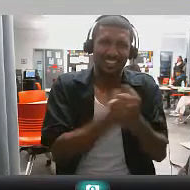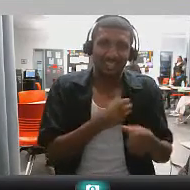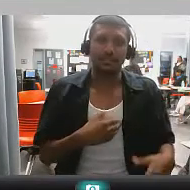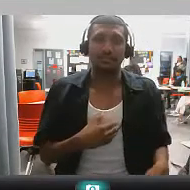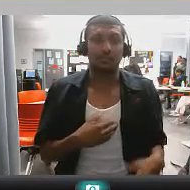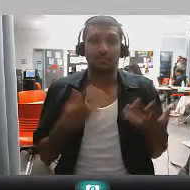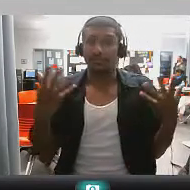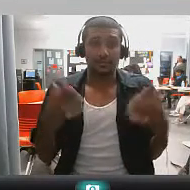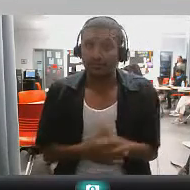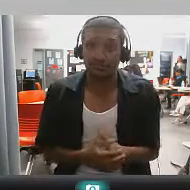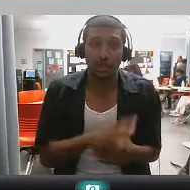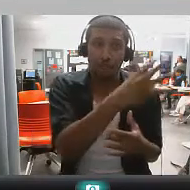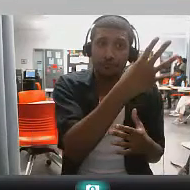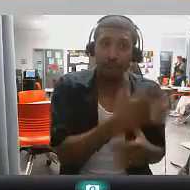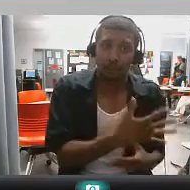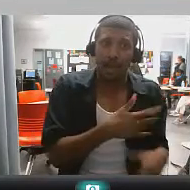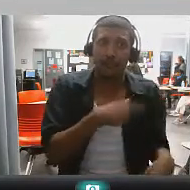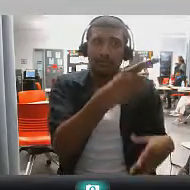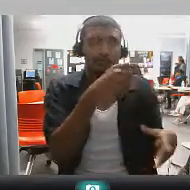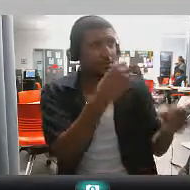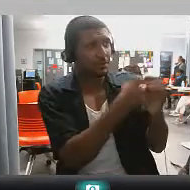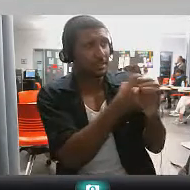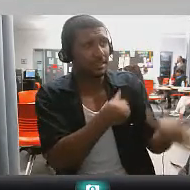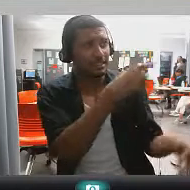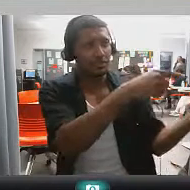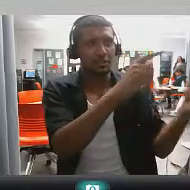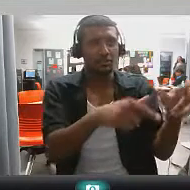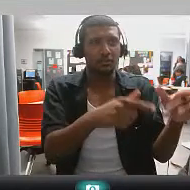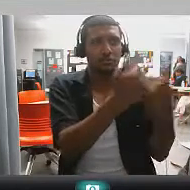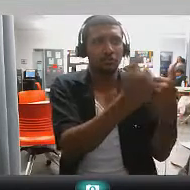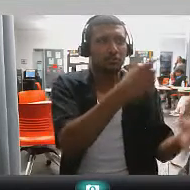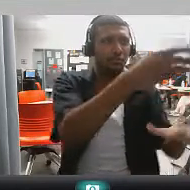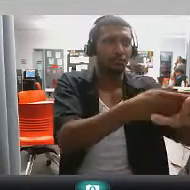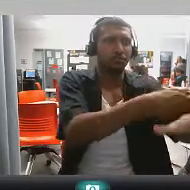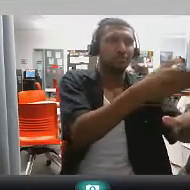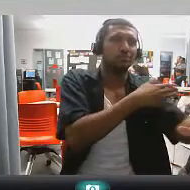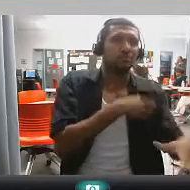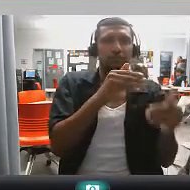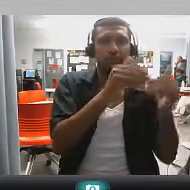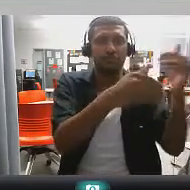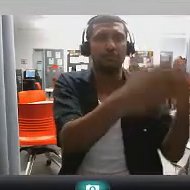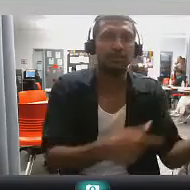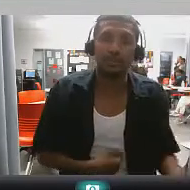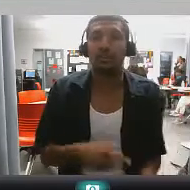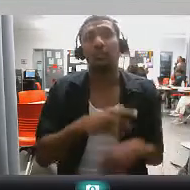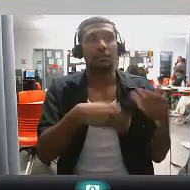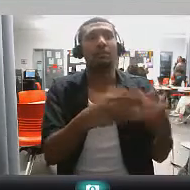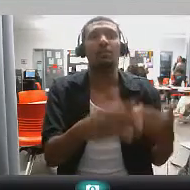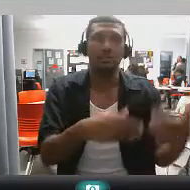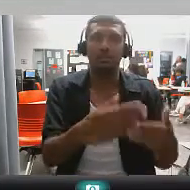I mean, he's got four out of five and I mean if you look at that statistic alone It looks like he should be he should be getting forward He should be and then and then and then it's it's just crazy You know